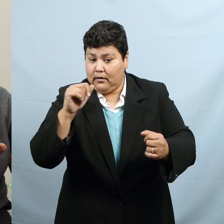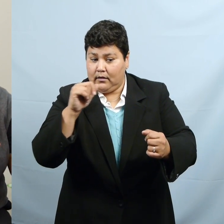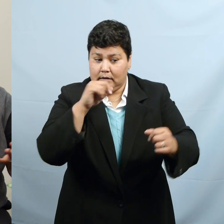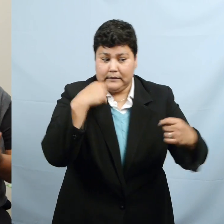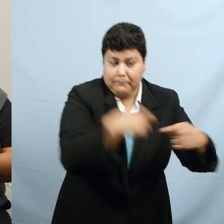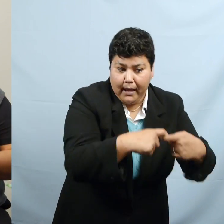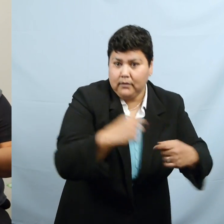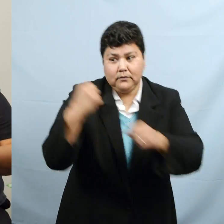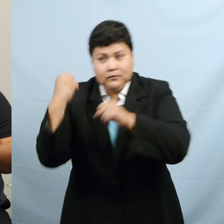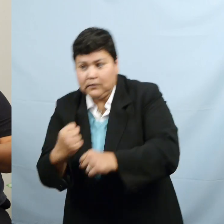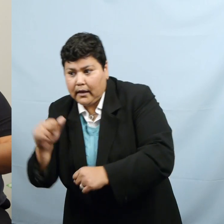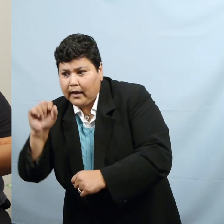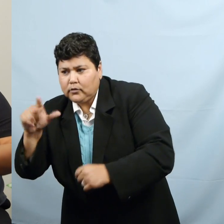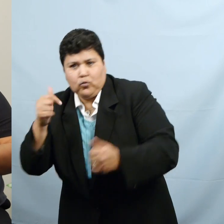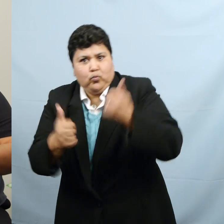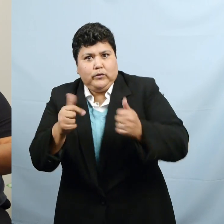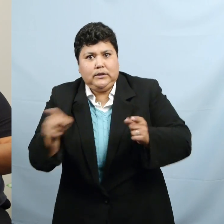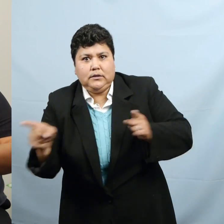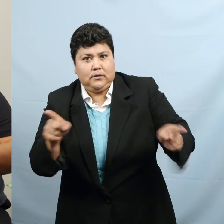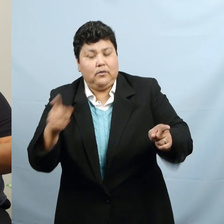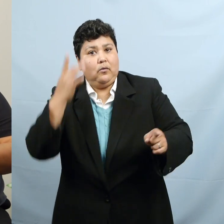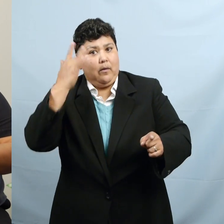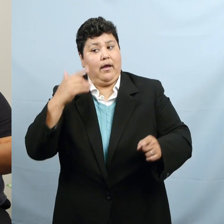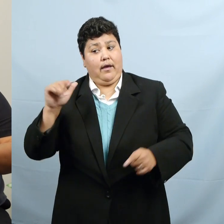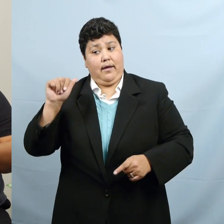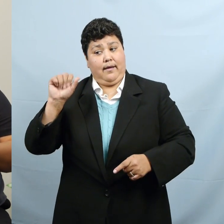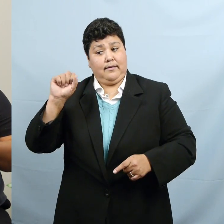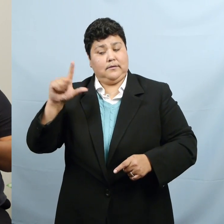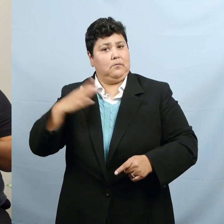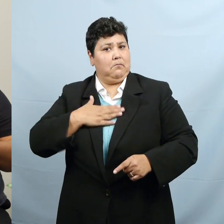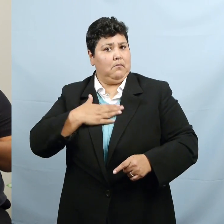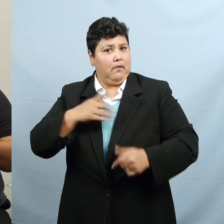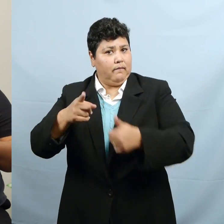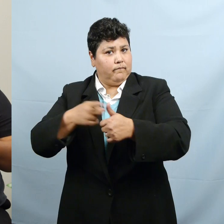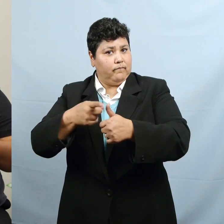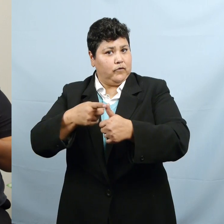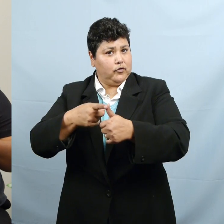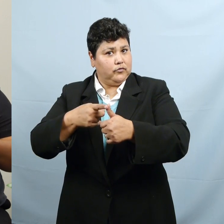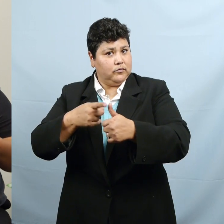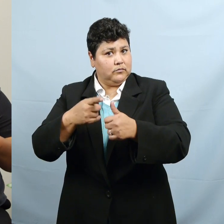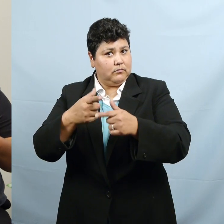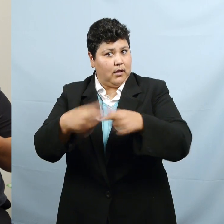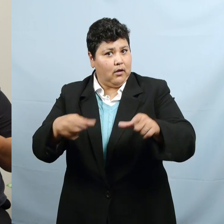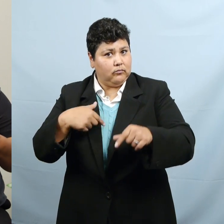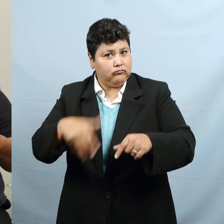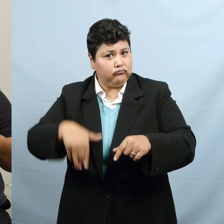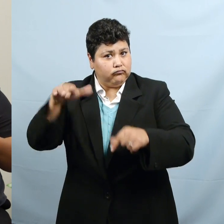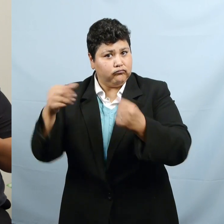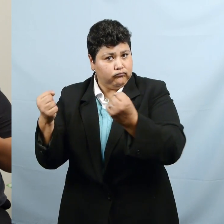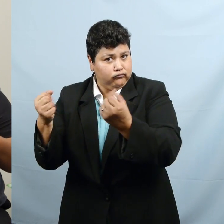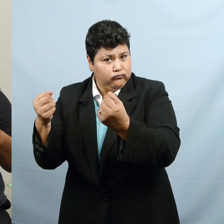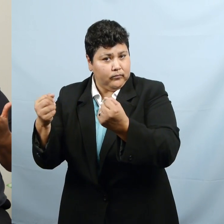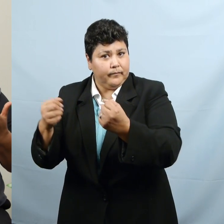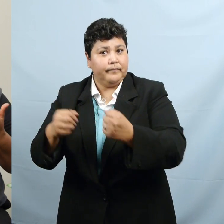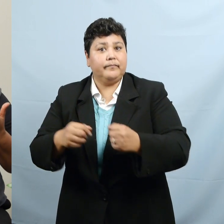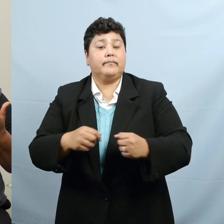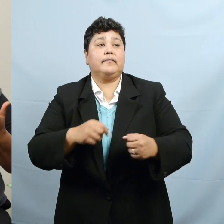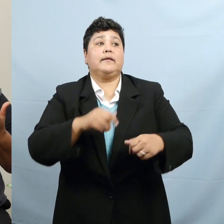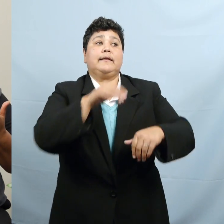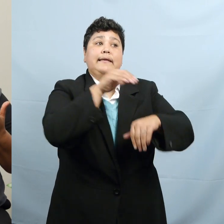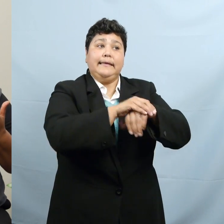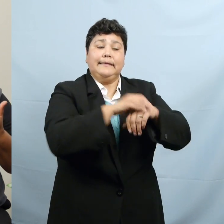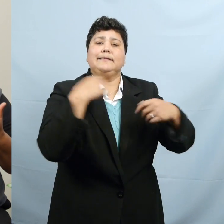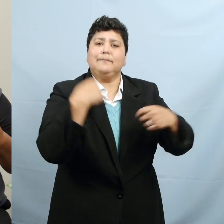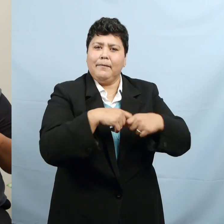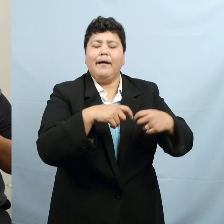Spanish or English? Because ASL is my first language. And as far as English and Spanish, even though they did